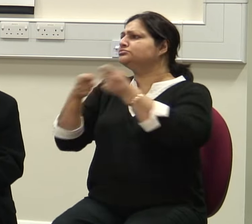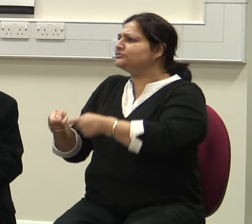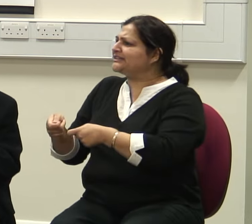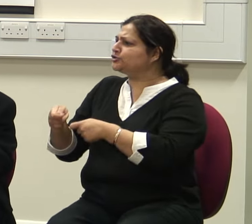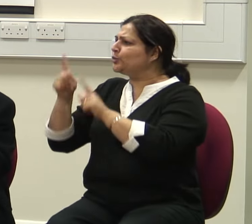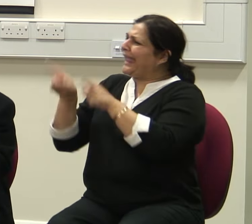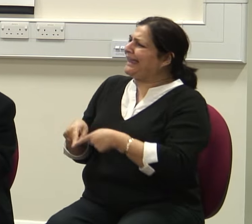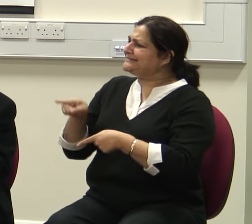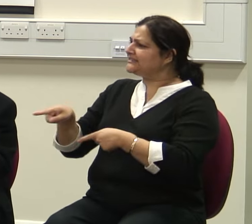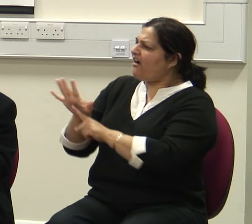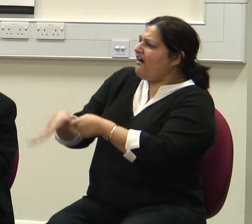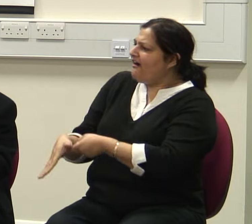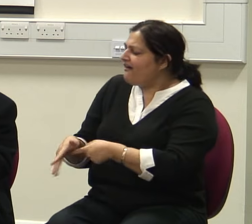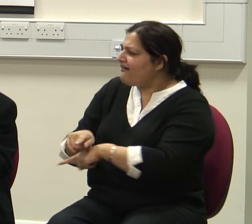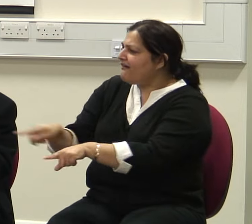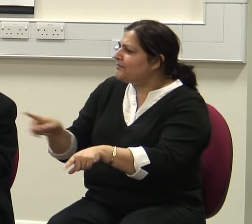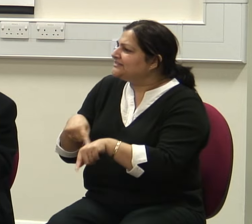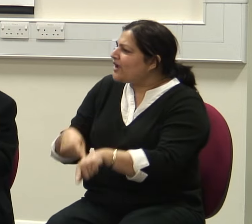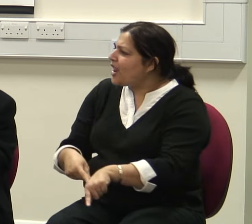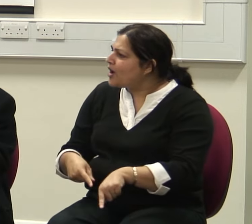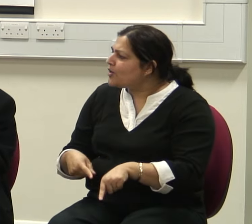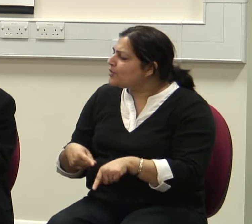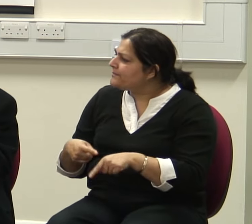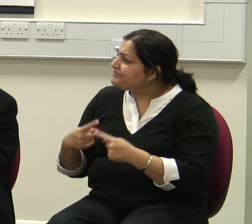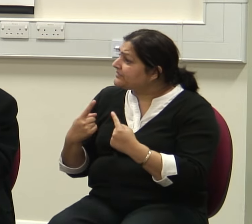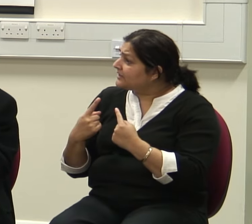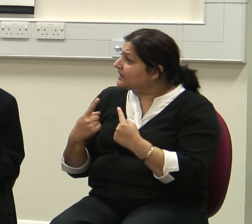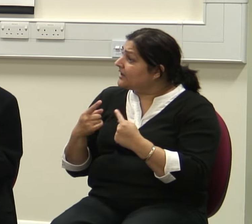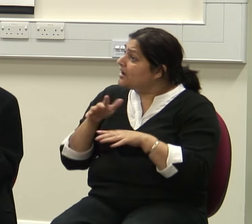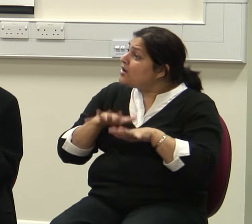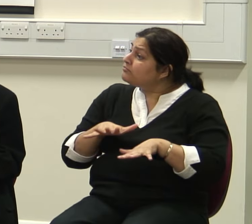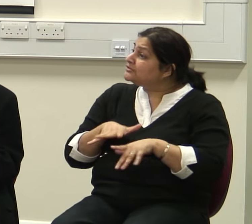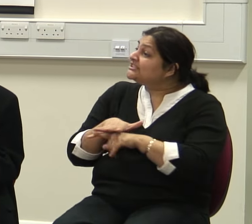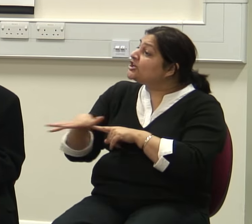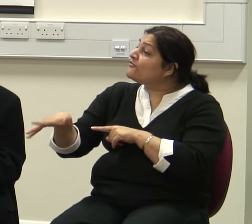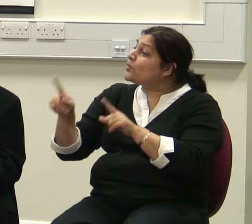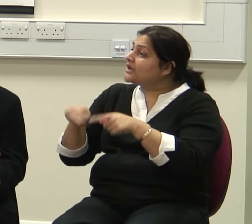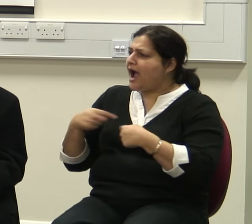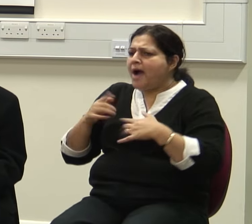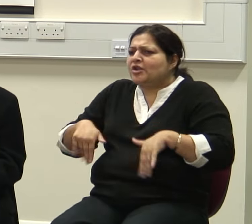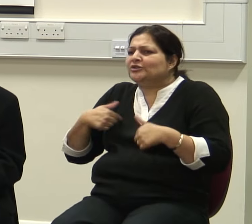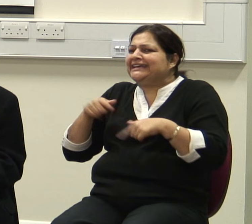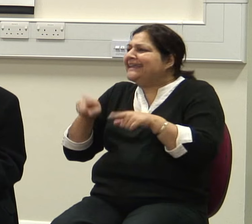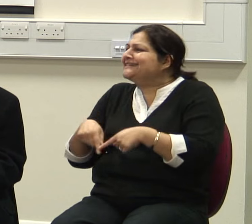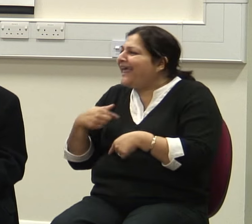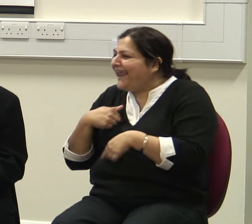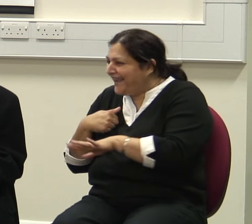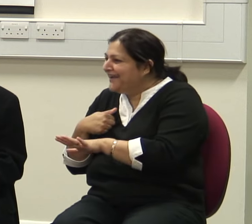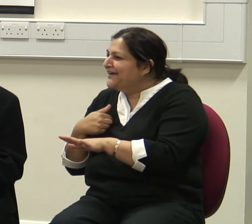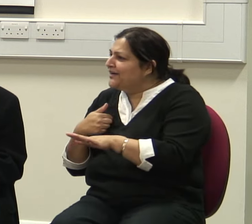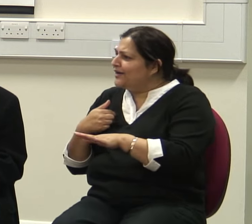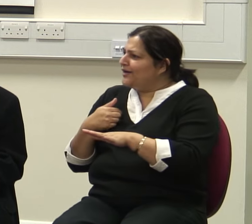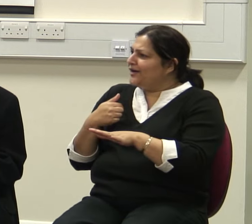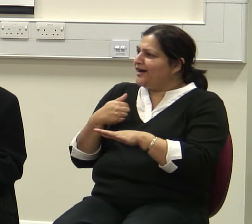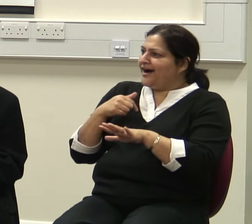And the consequences may be quite good. I mean, the British influence on India, you know, I am not an Indian, so... Who